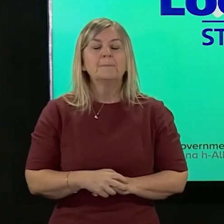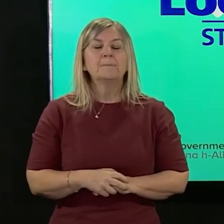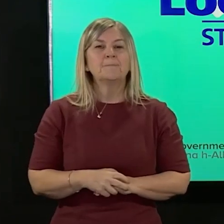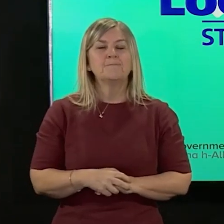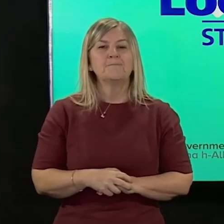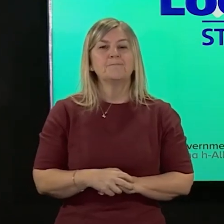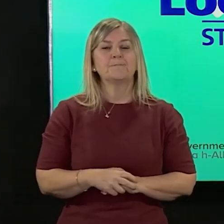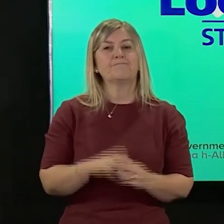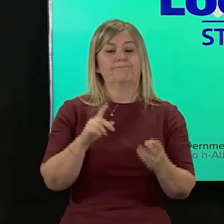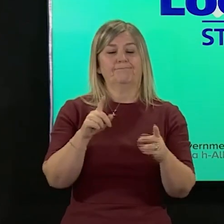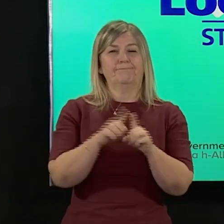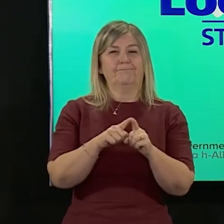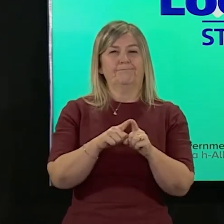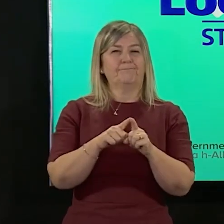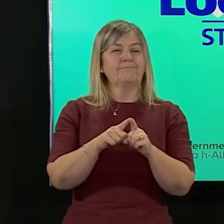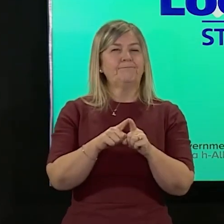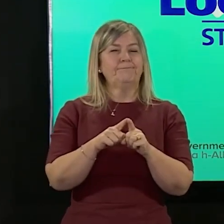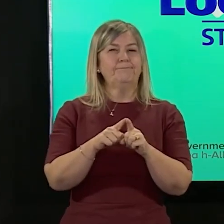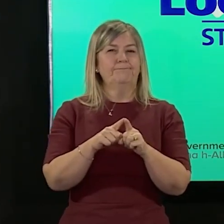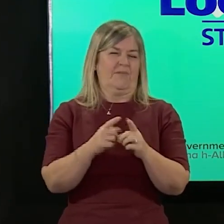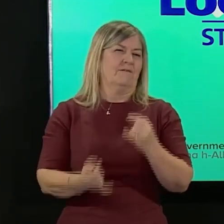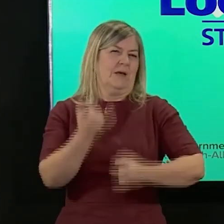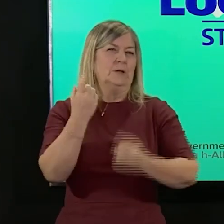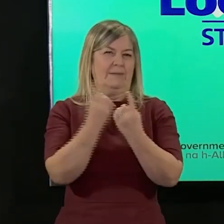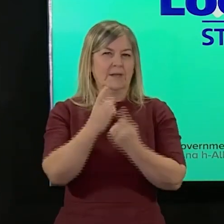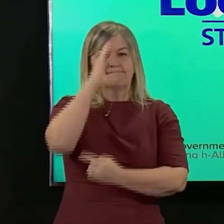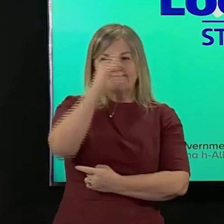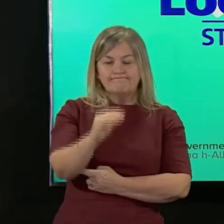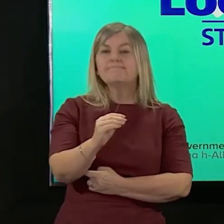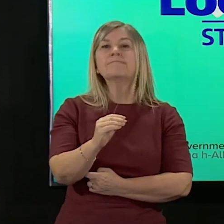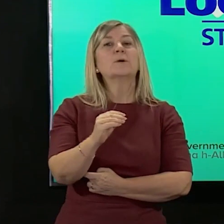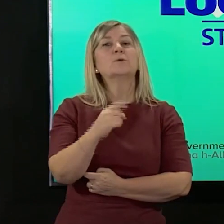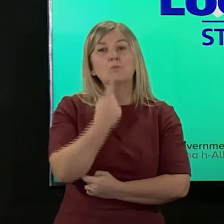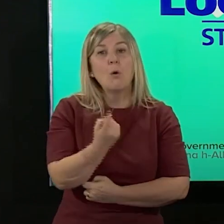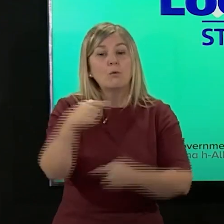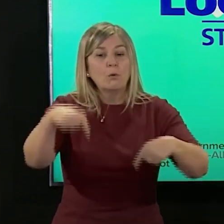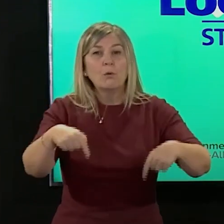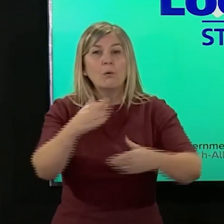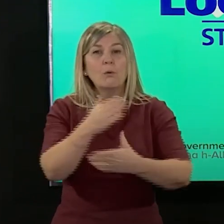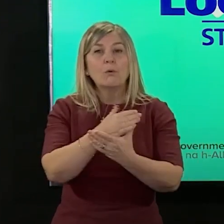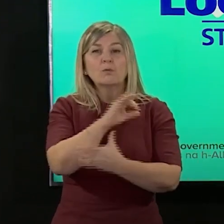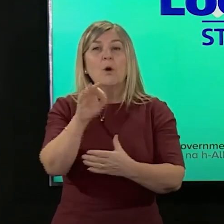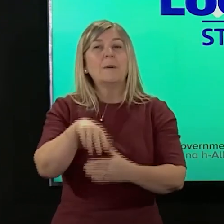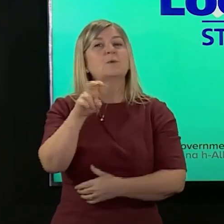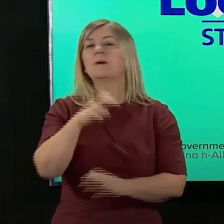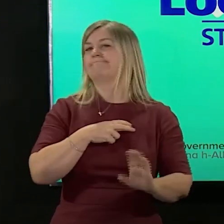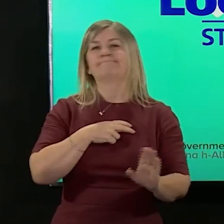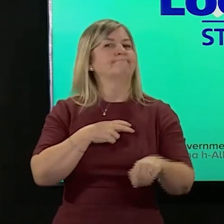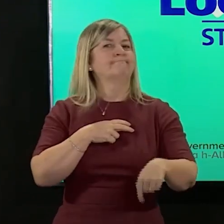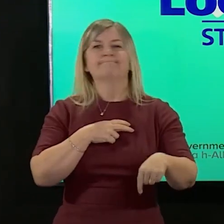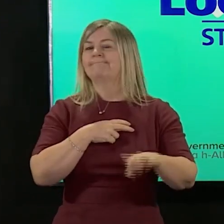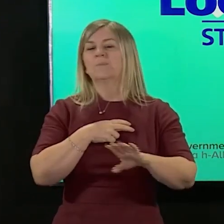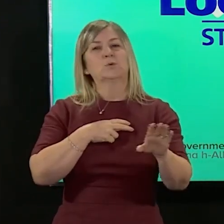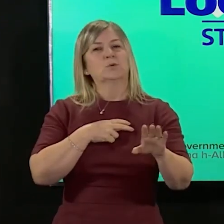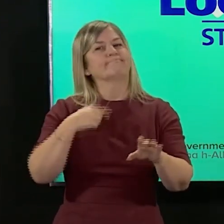Now the final point I want to highlight today is just to remind you there will not be a media briefing here at 12.15 tomorrow. Instead I'll be giving